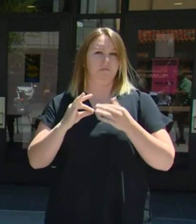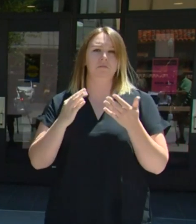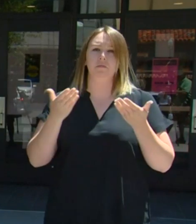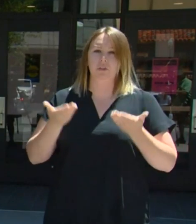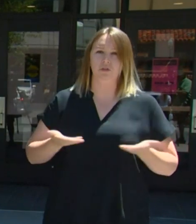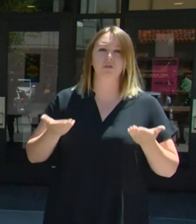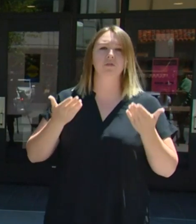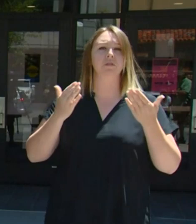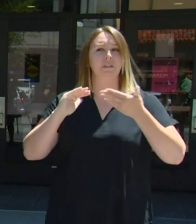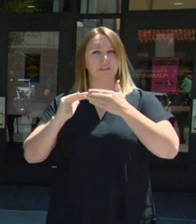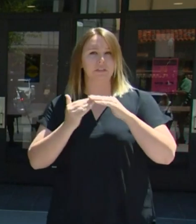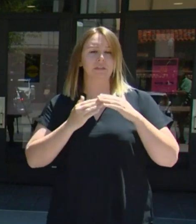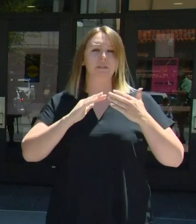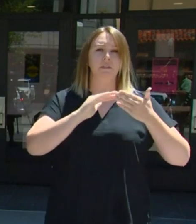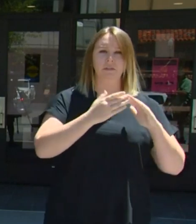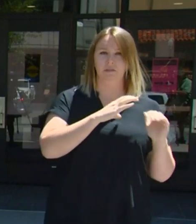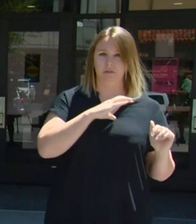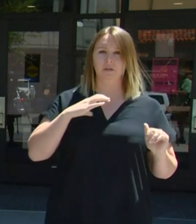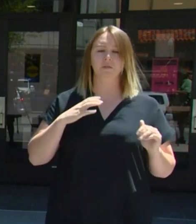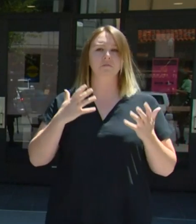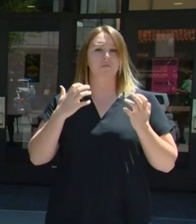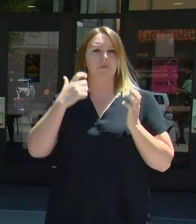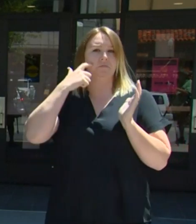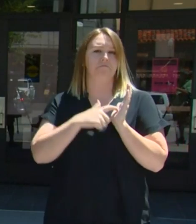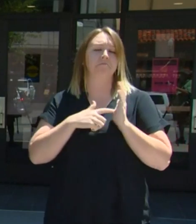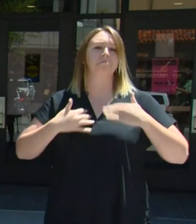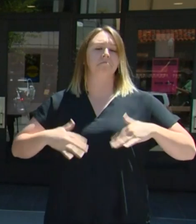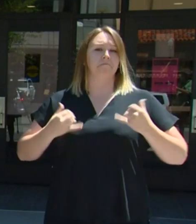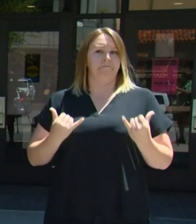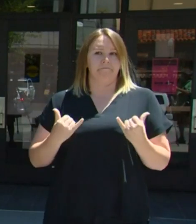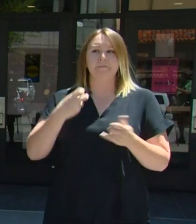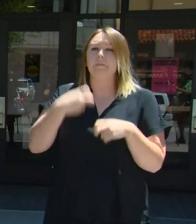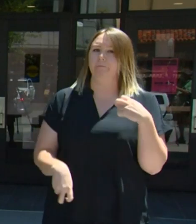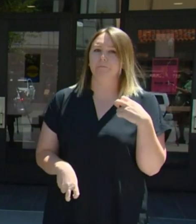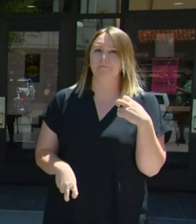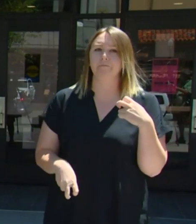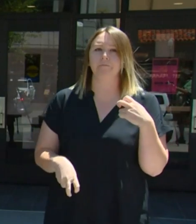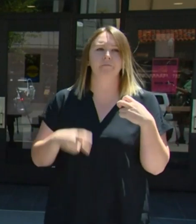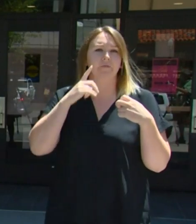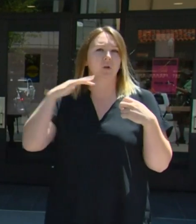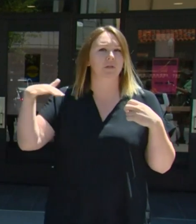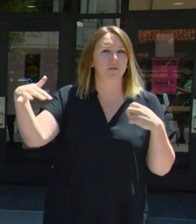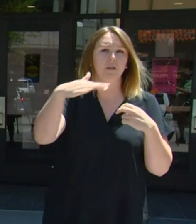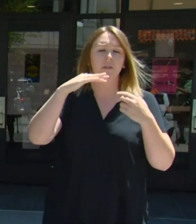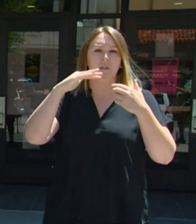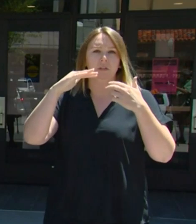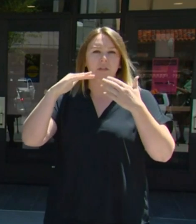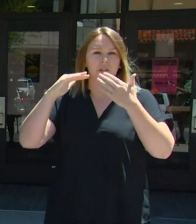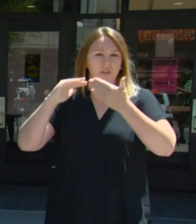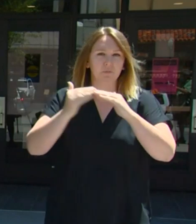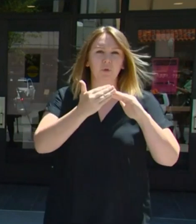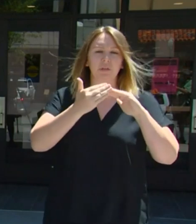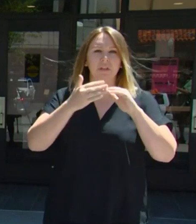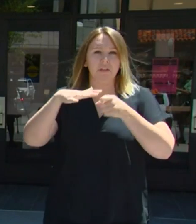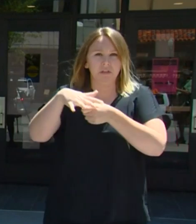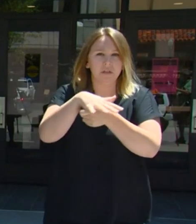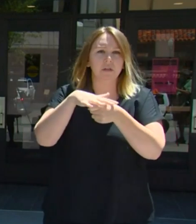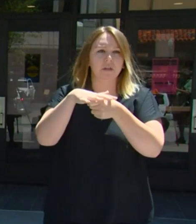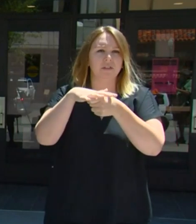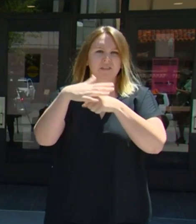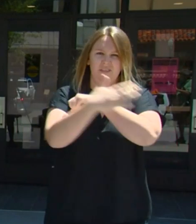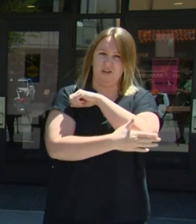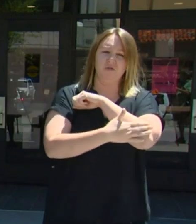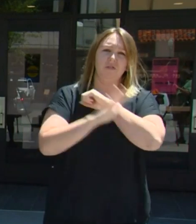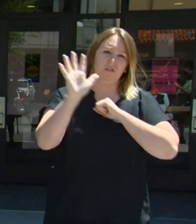council I want to acknowledge that these are really hard times for our community and our country and we are all hurting